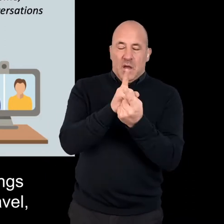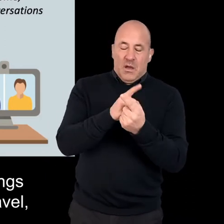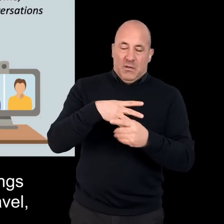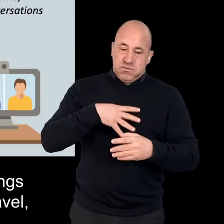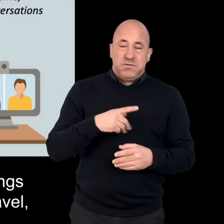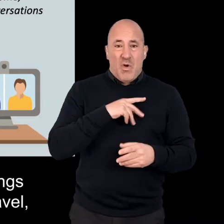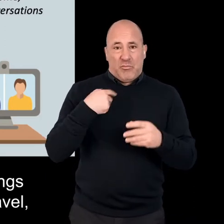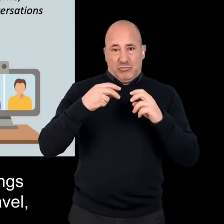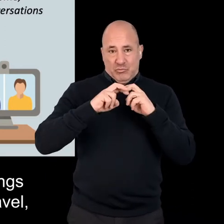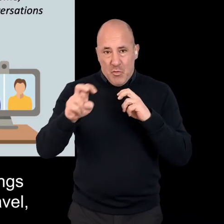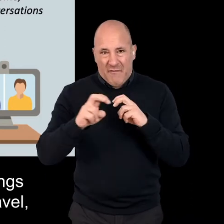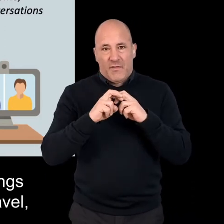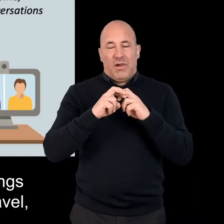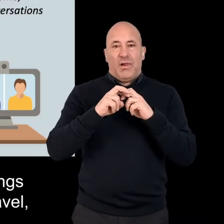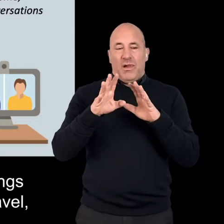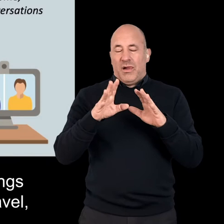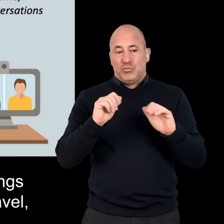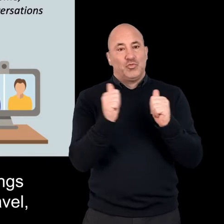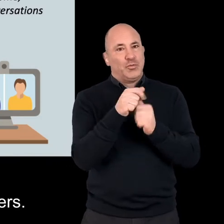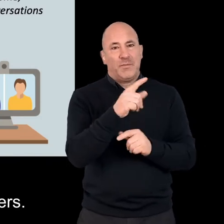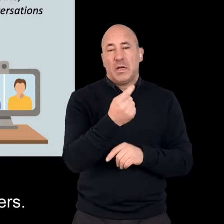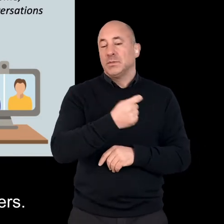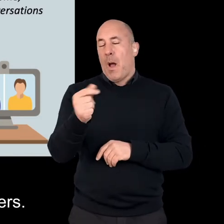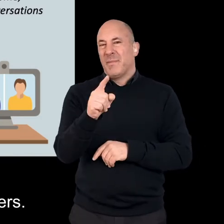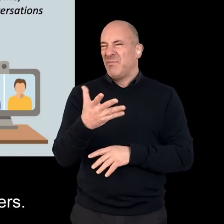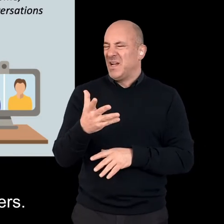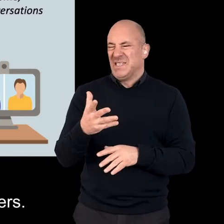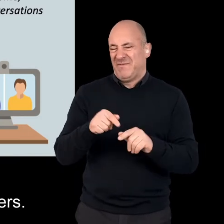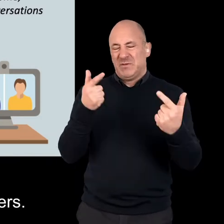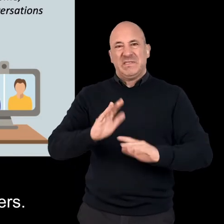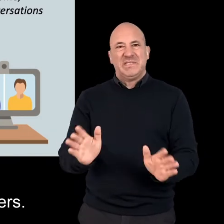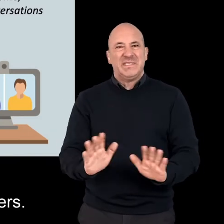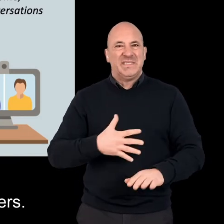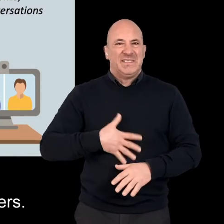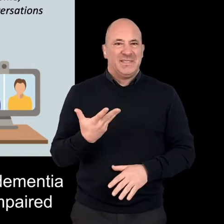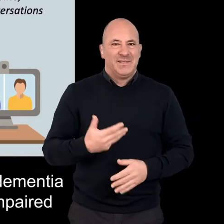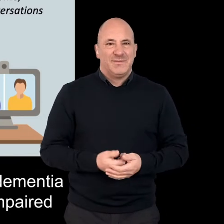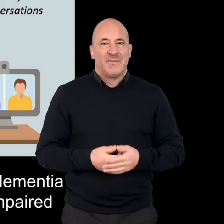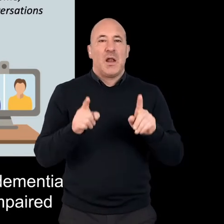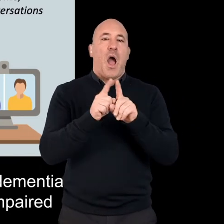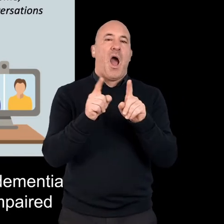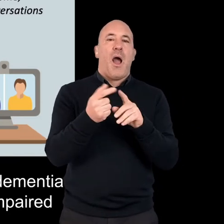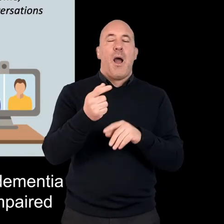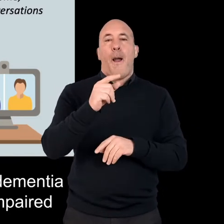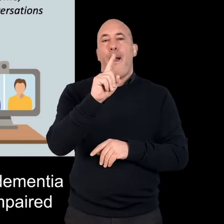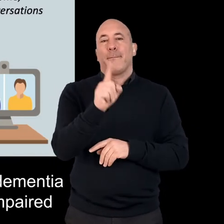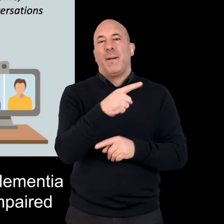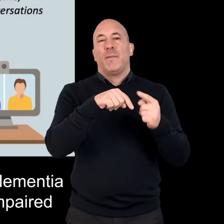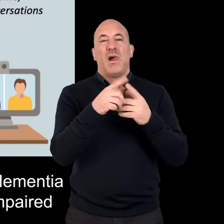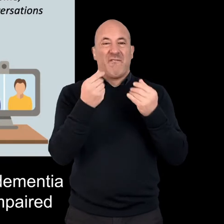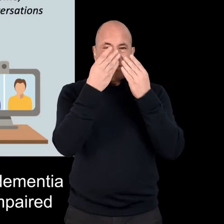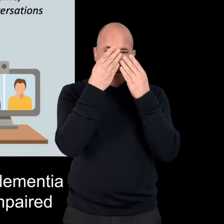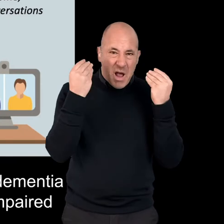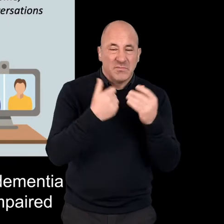meetings more difficult as they involve travel, but may be problematic for others. So, for example, service users